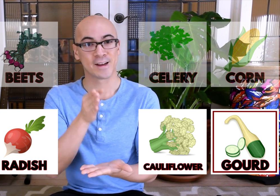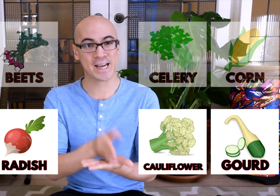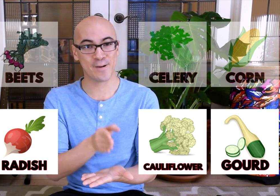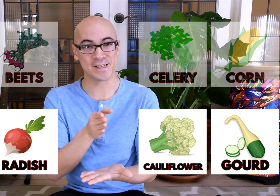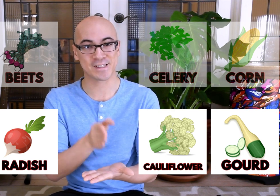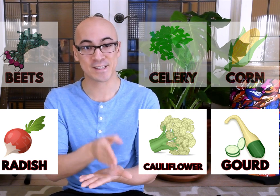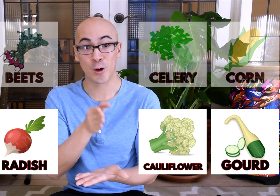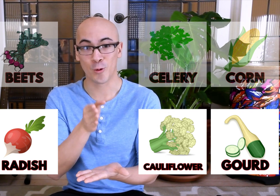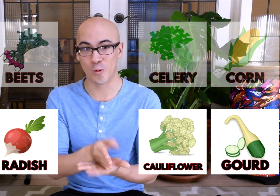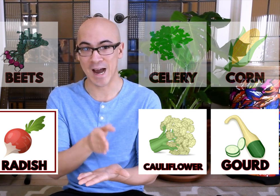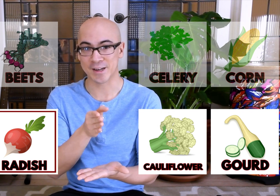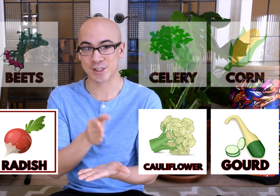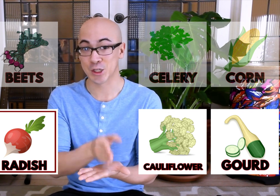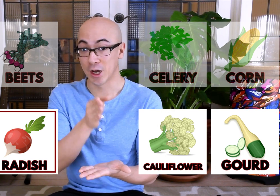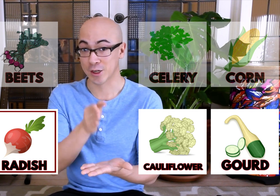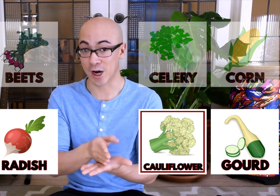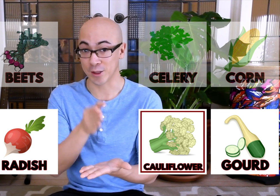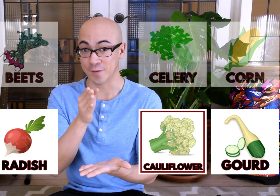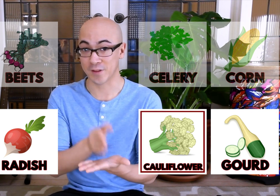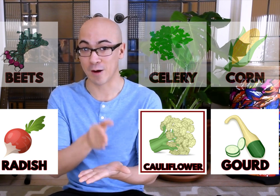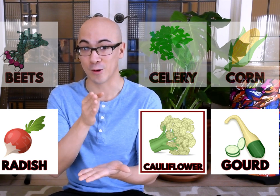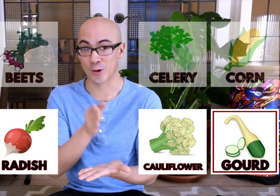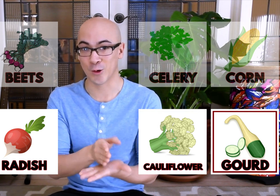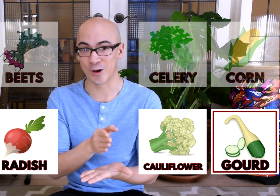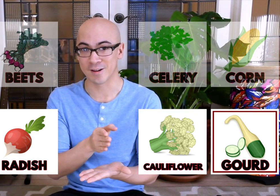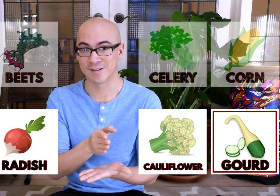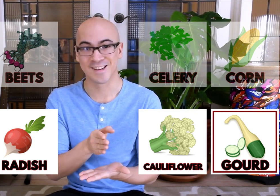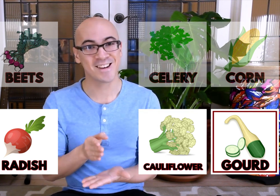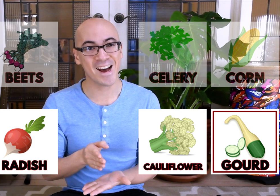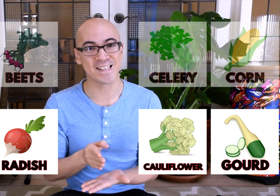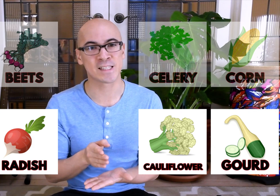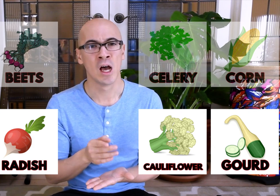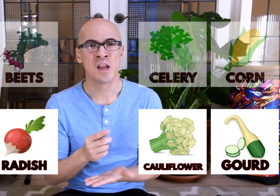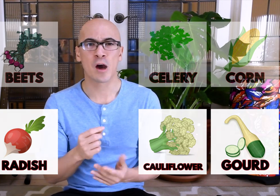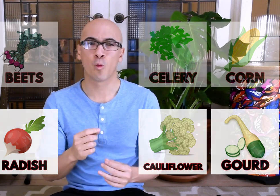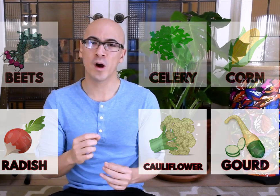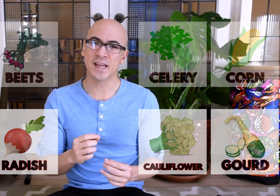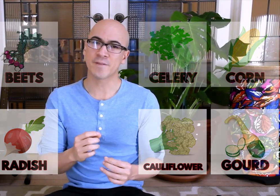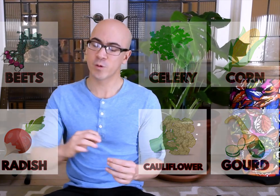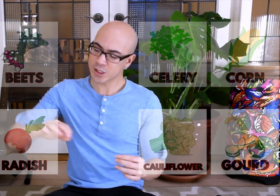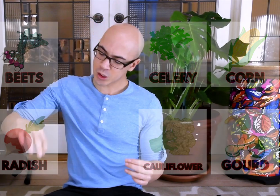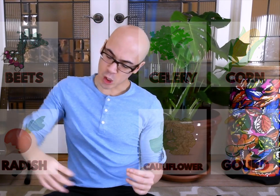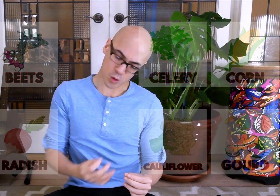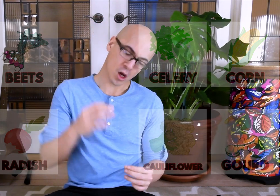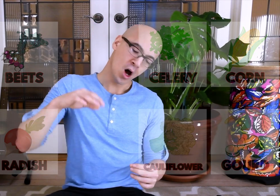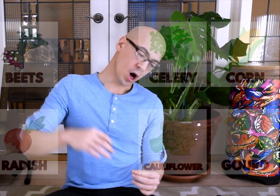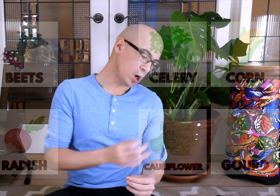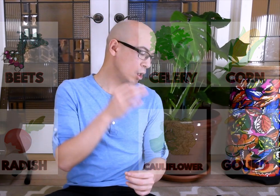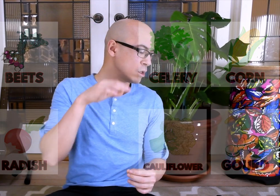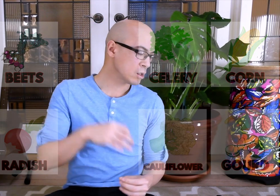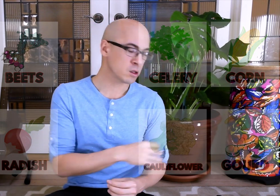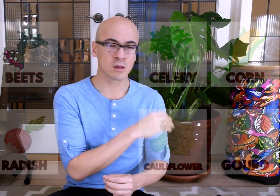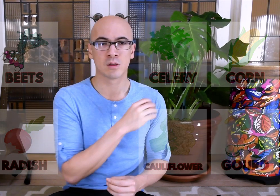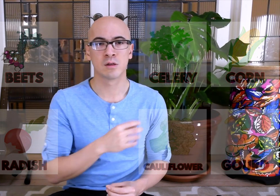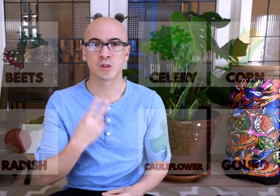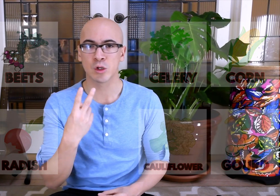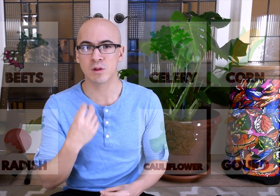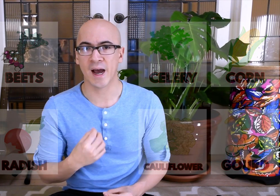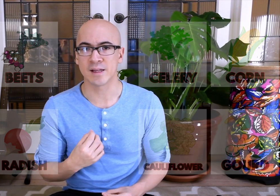Carrots, radish, cauliflower, gourd. Nice. Now, what if we sewed all two lines